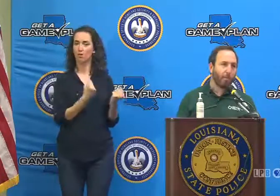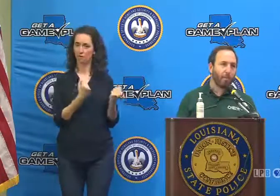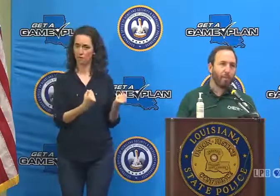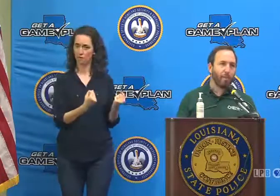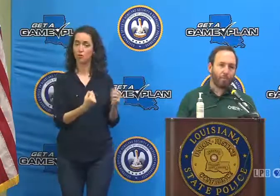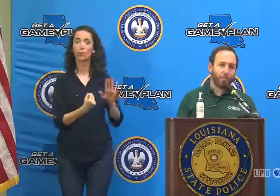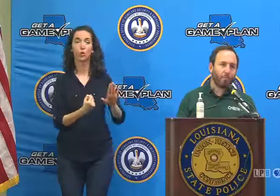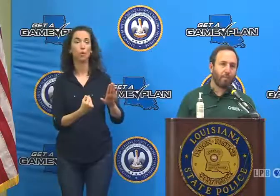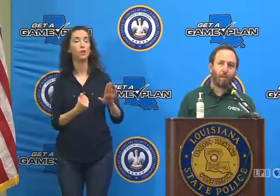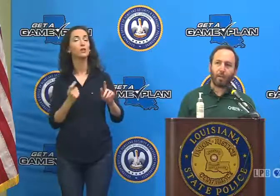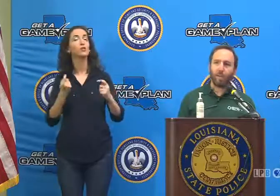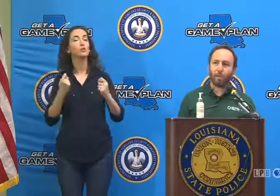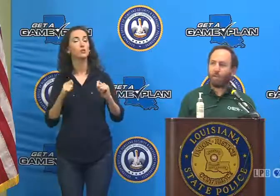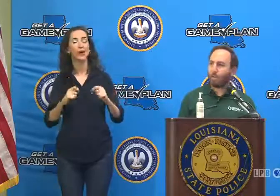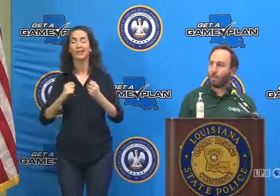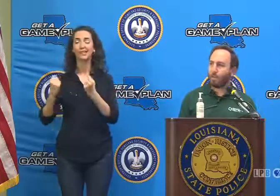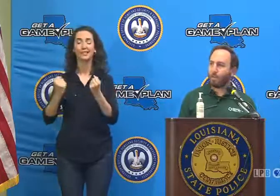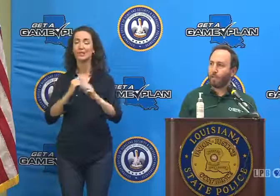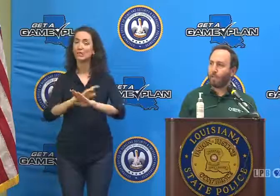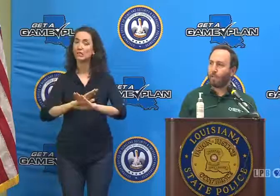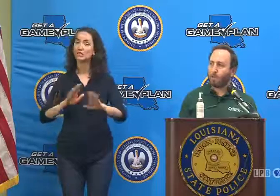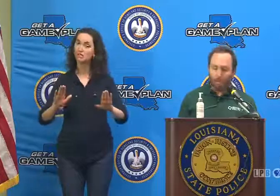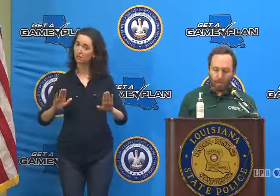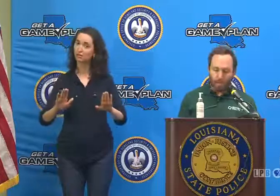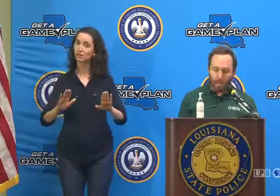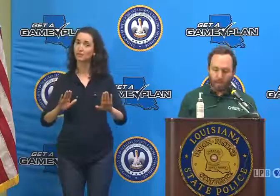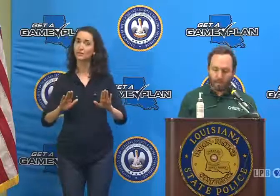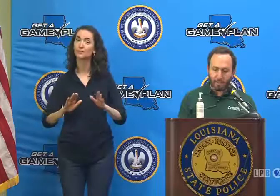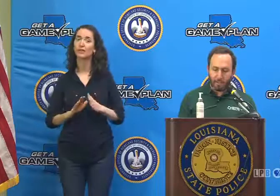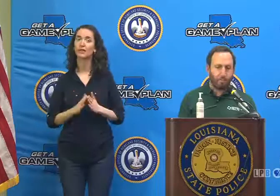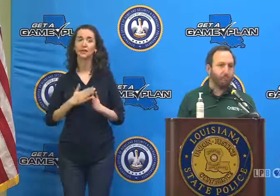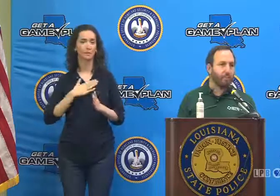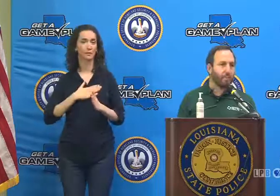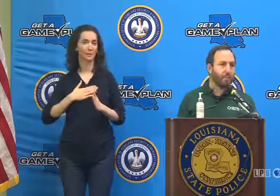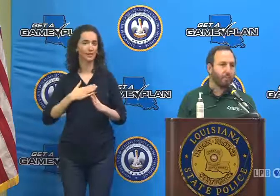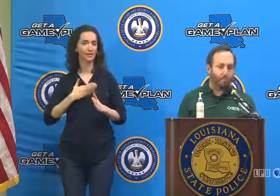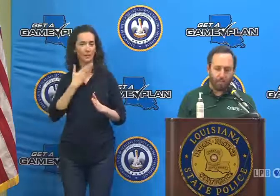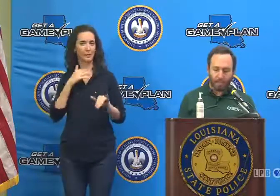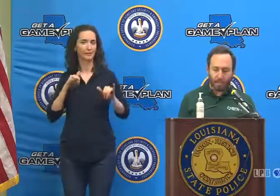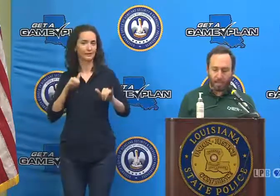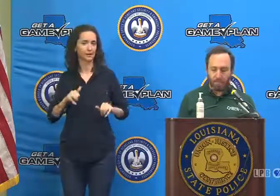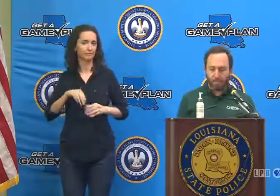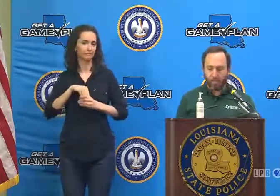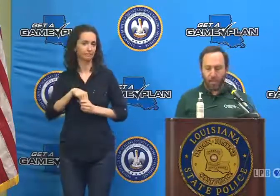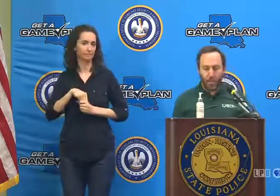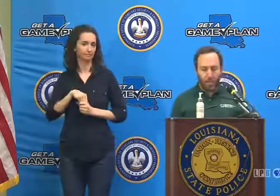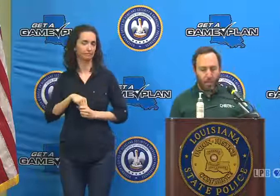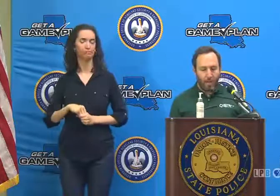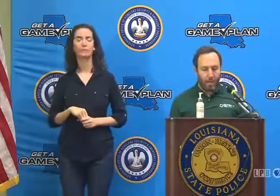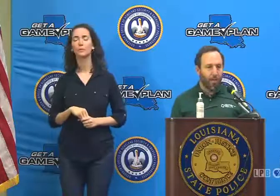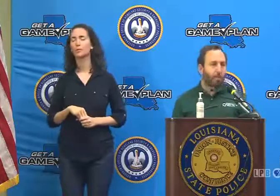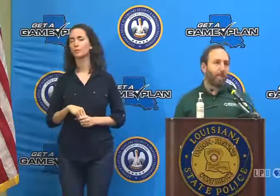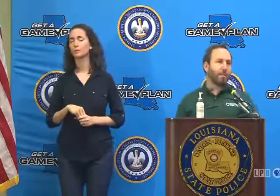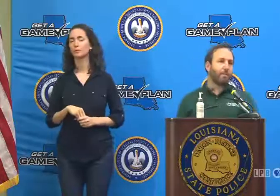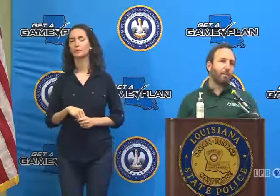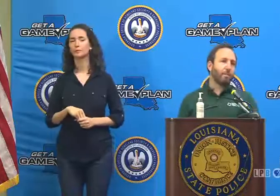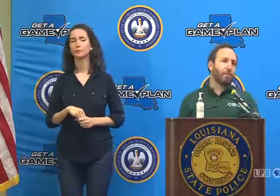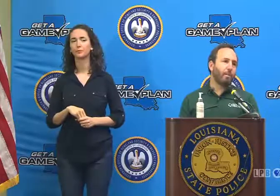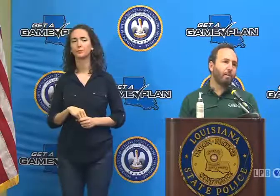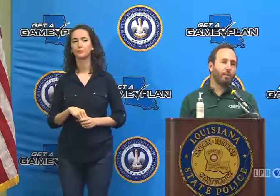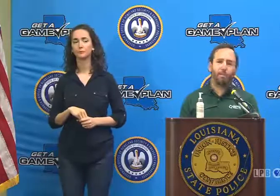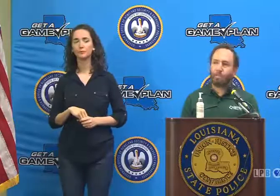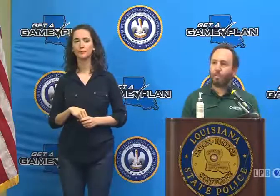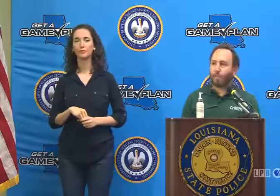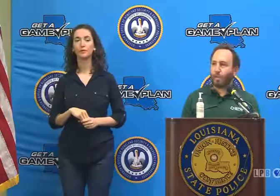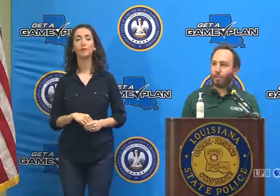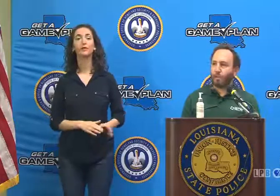way to avoid traveling by car over the next couple days, we would ask you to please, please do that. I'll also ask you to